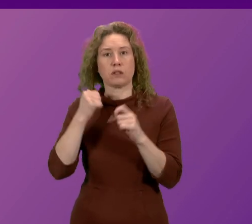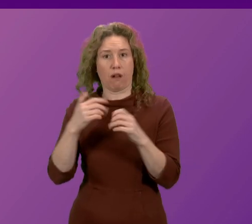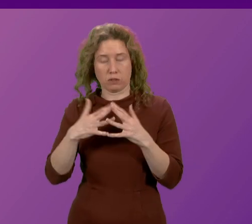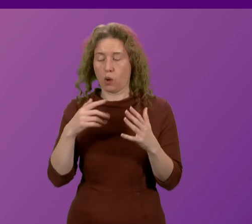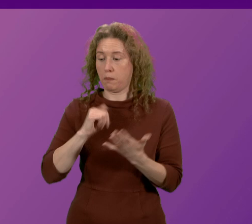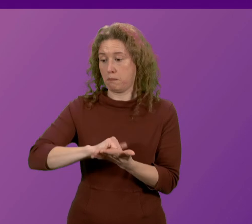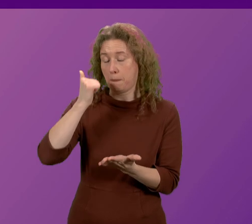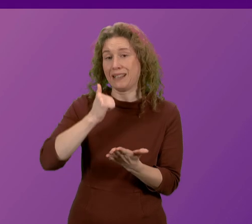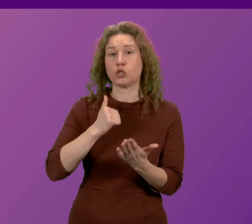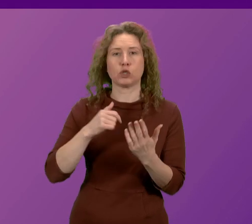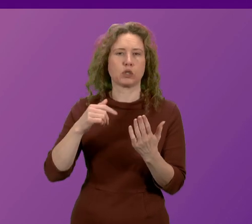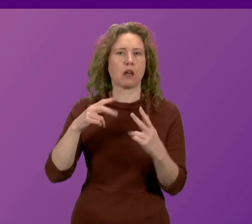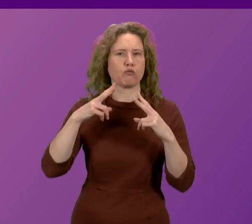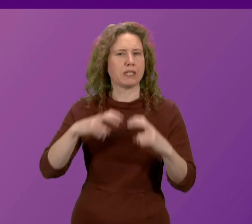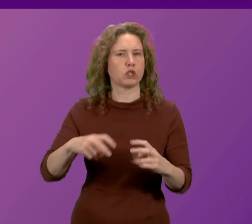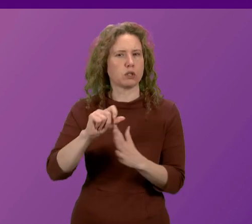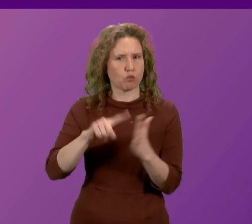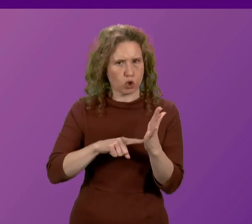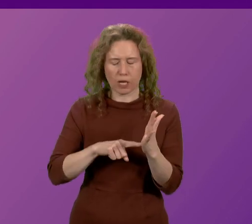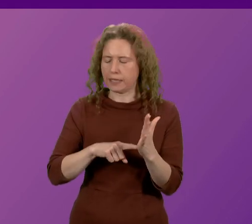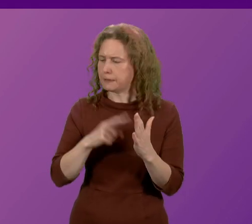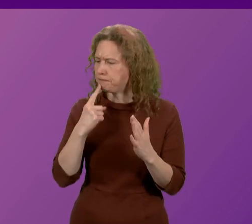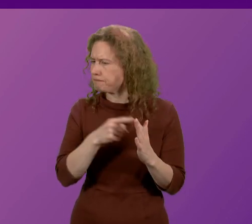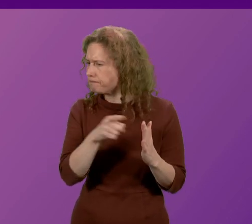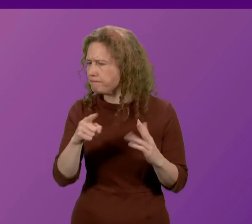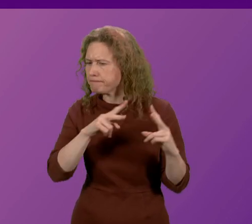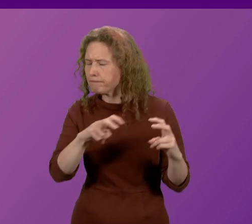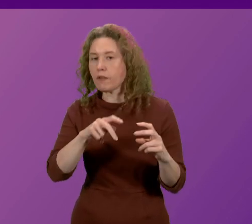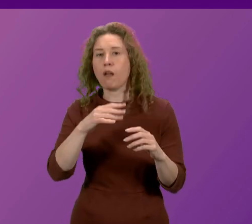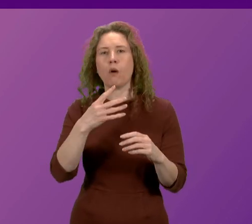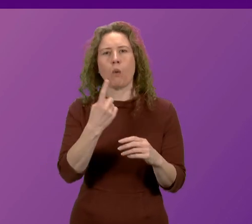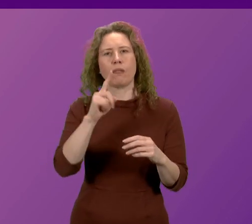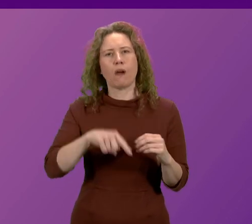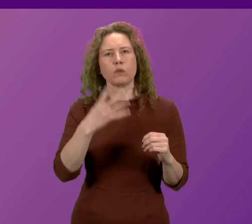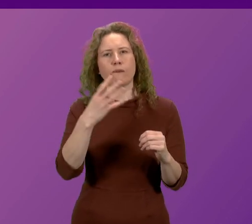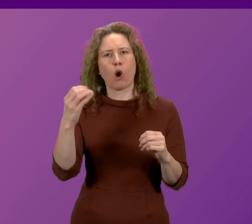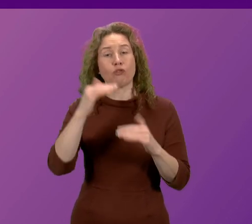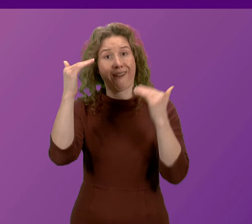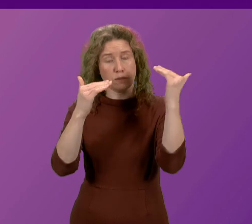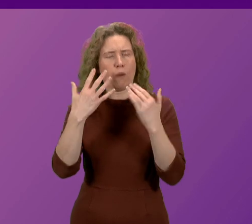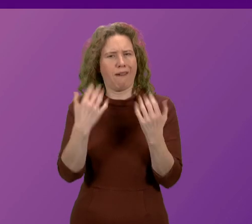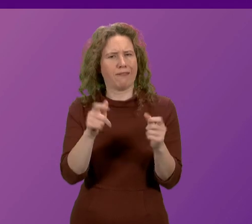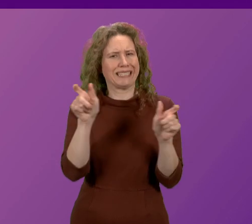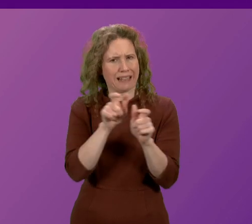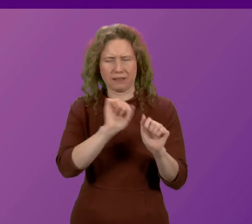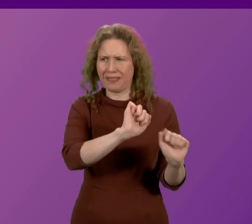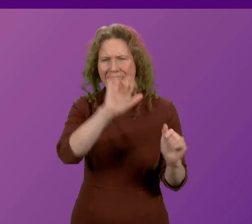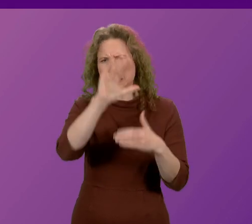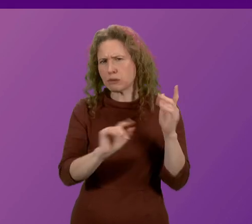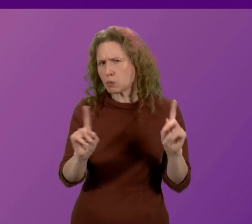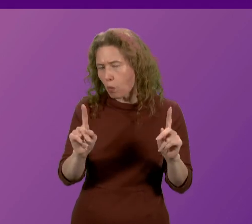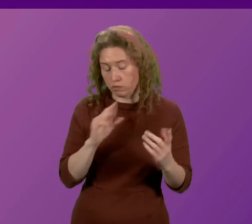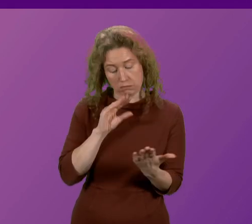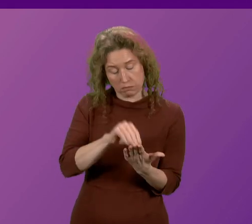hard-hitting research project looking at the experience of 1,400 adults with dyslexia. The report highlights a number of areas of concern,